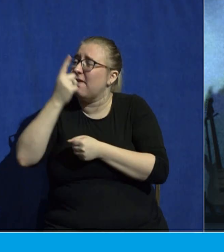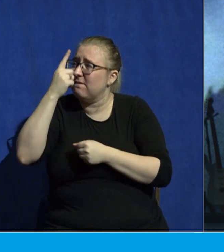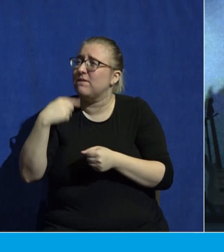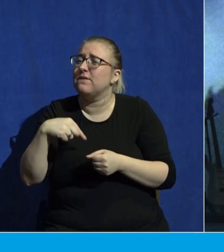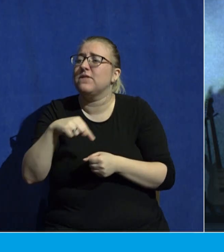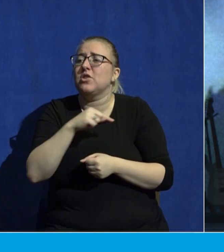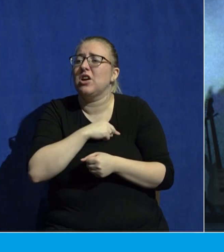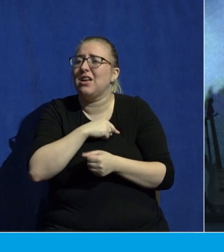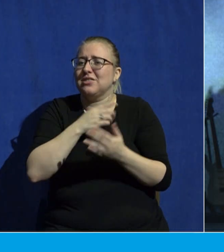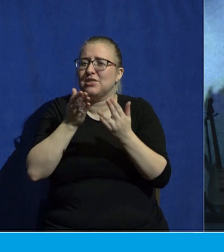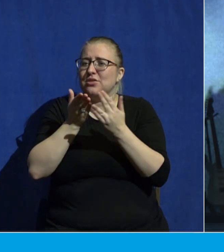work of Jesus